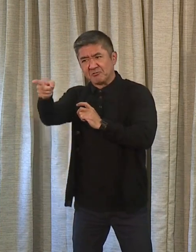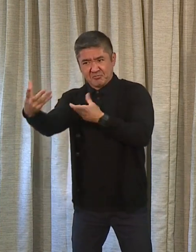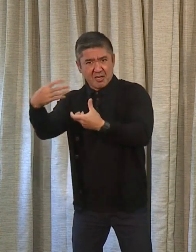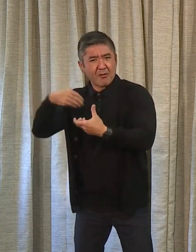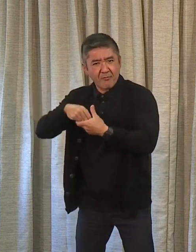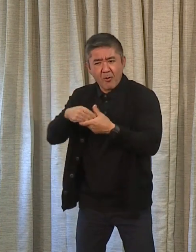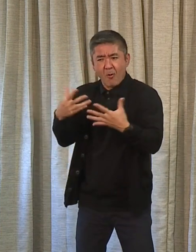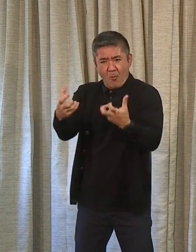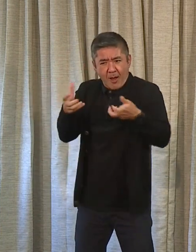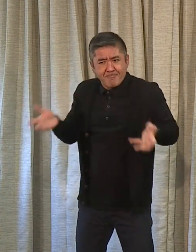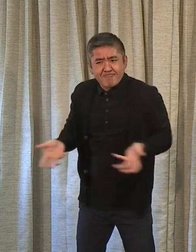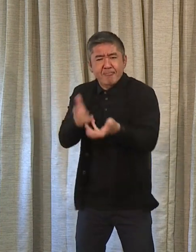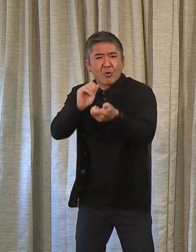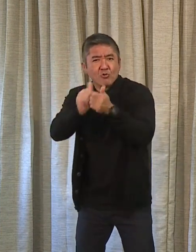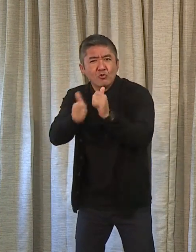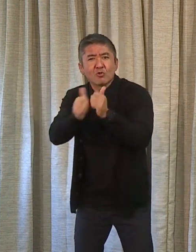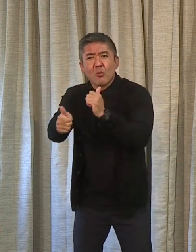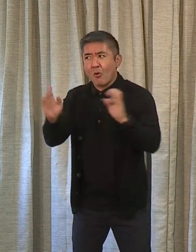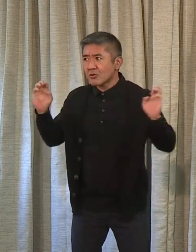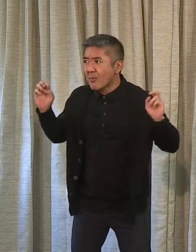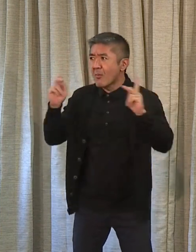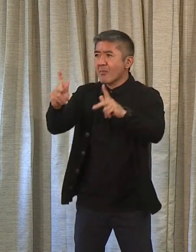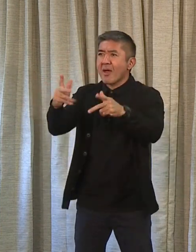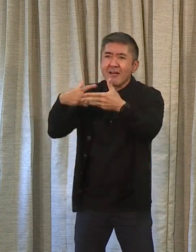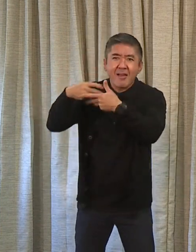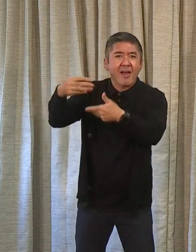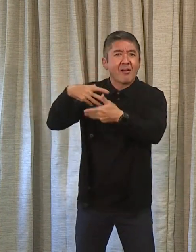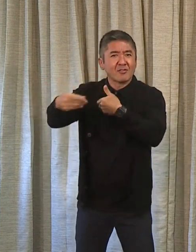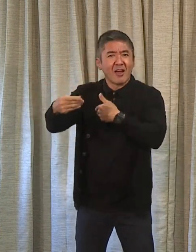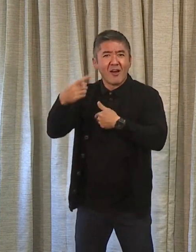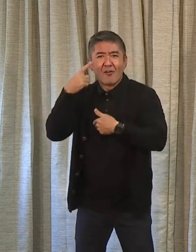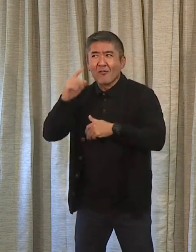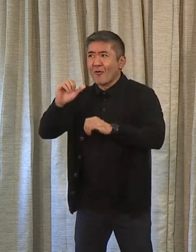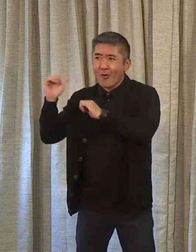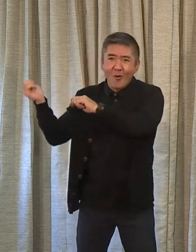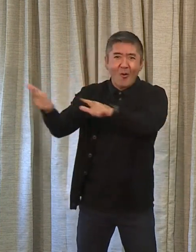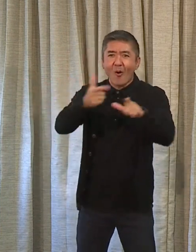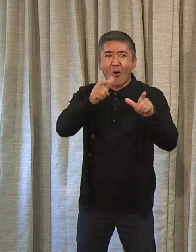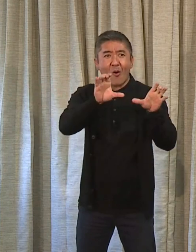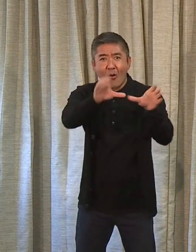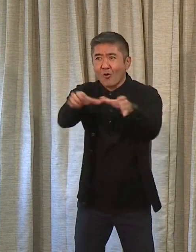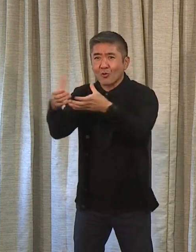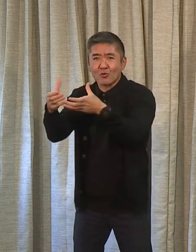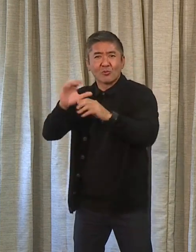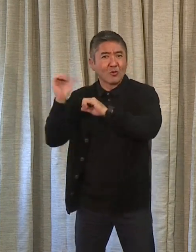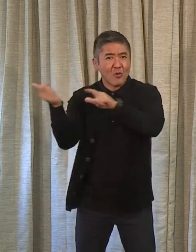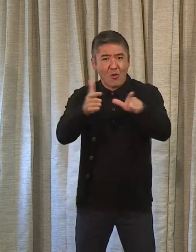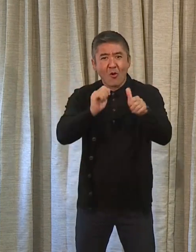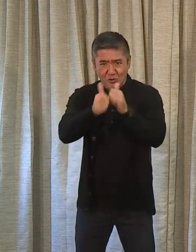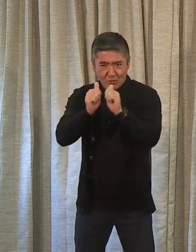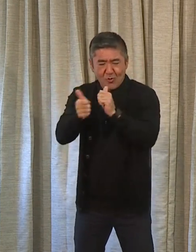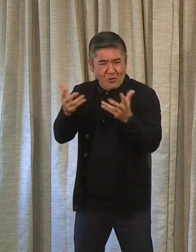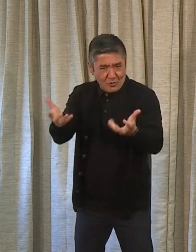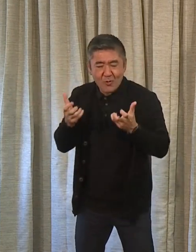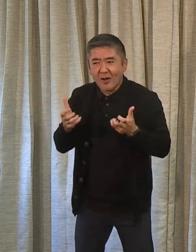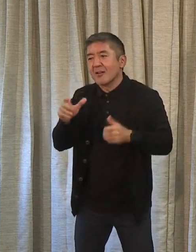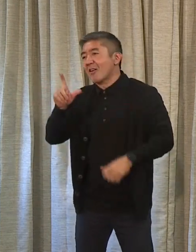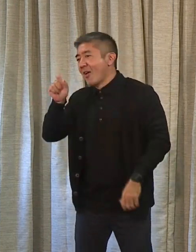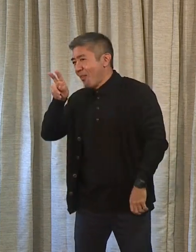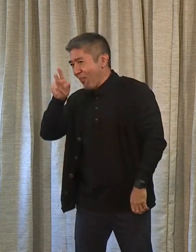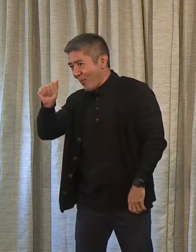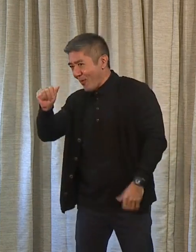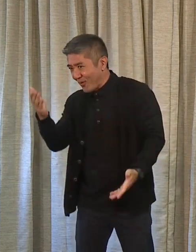sports back on the table for our kids and, for that matter, all leagues using our facilities. So Laura's in the room.